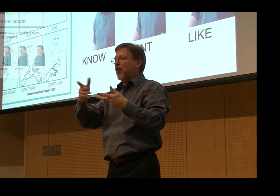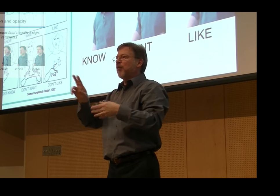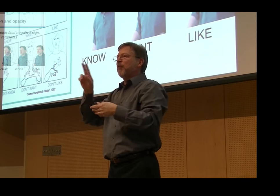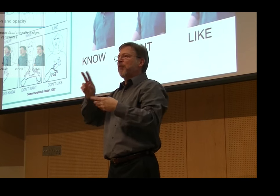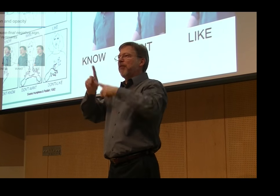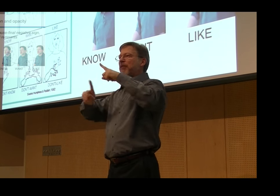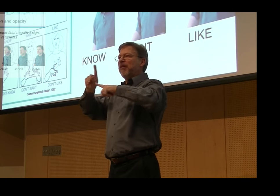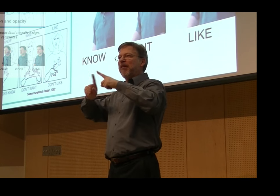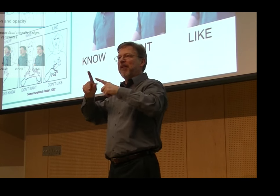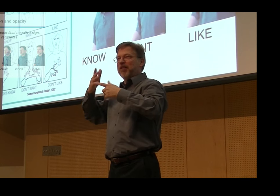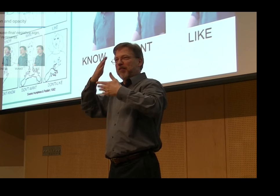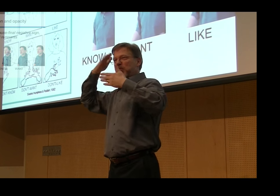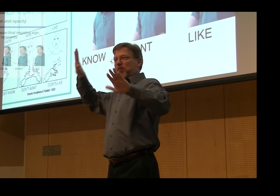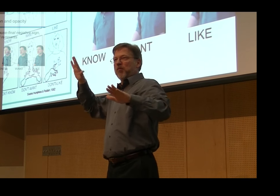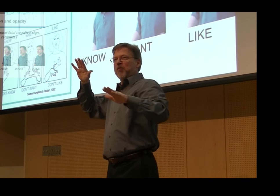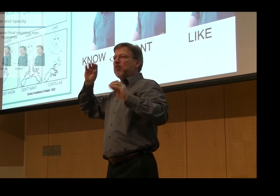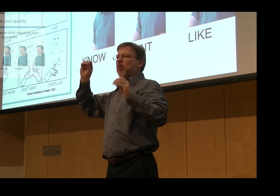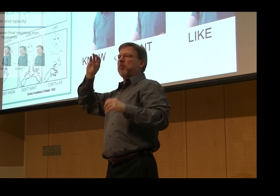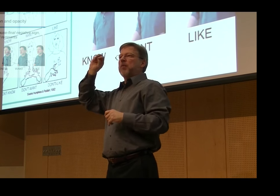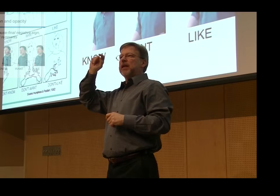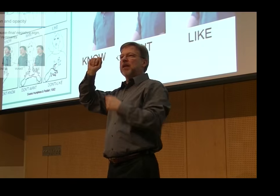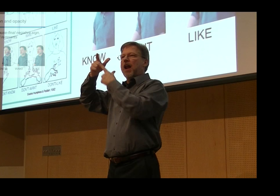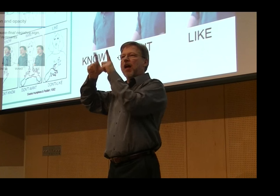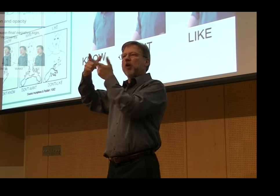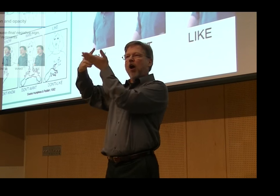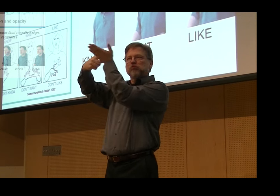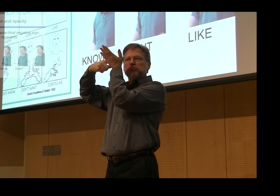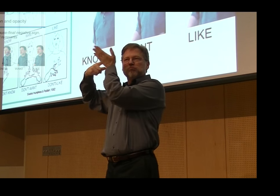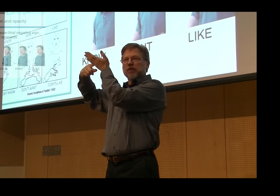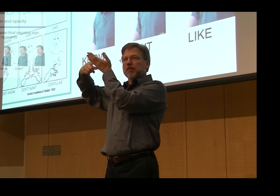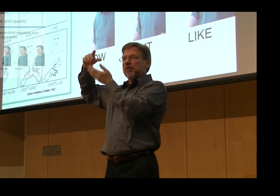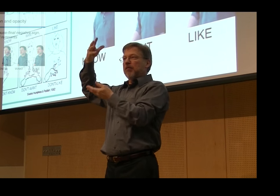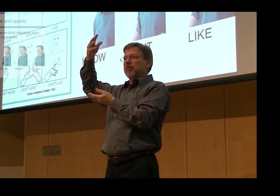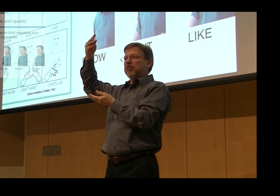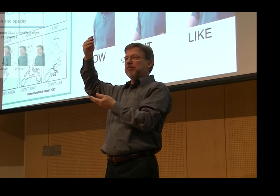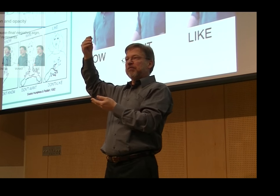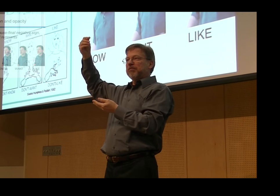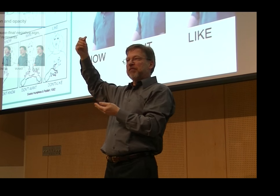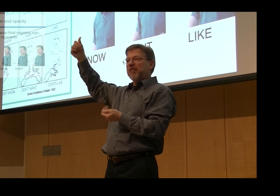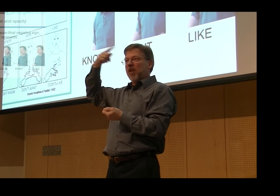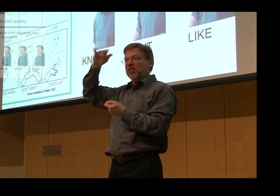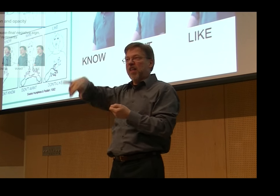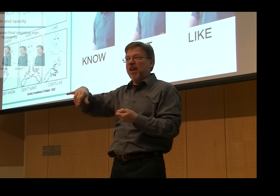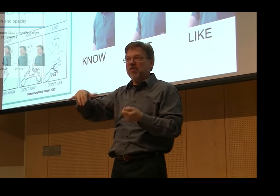became trained as teachers of the deaf, or as people that work with deaf people.